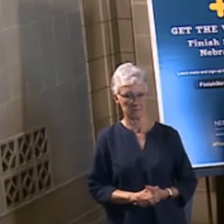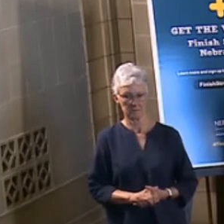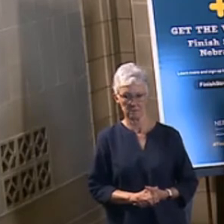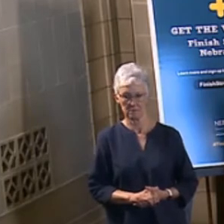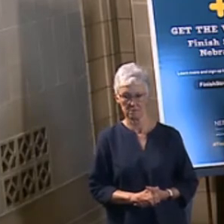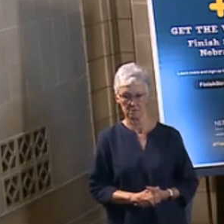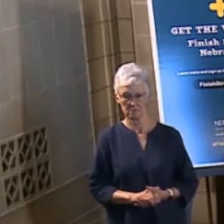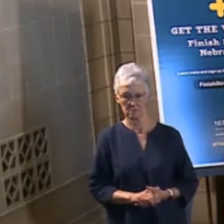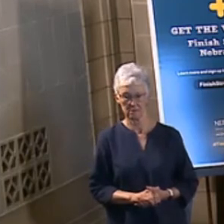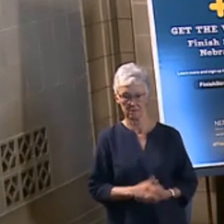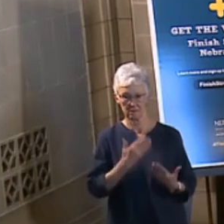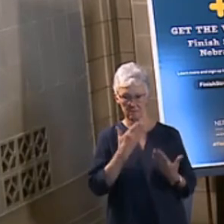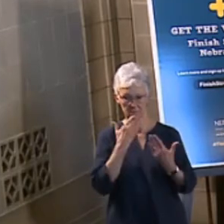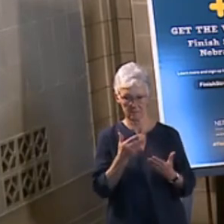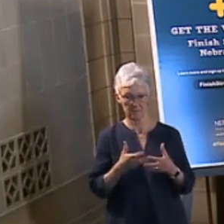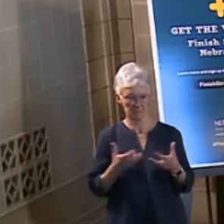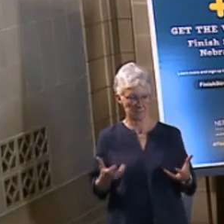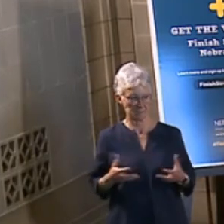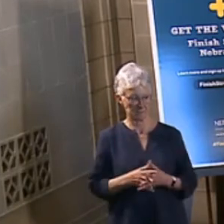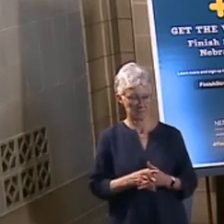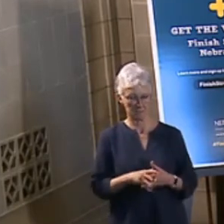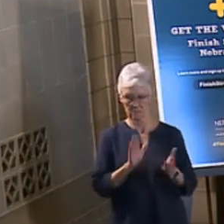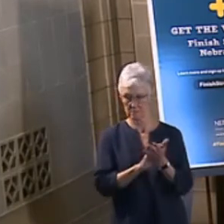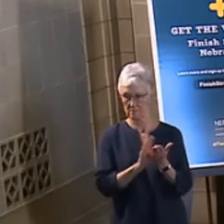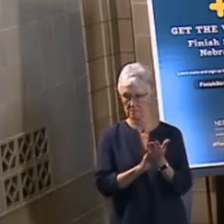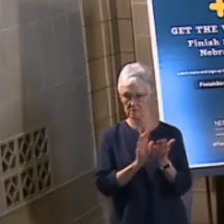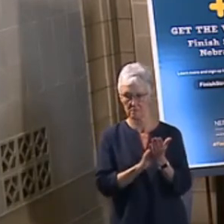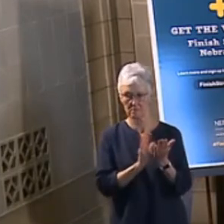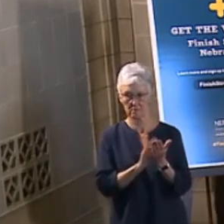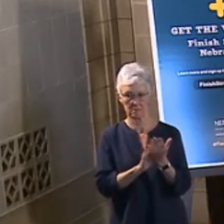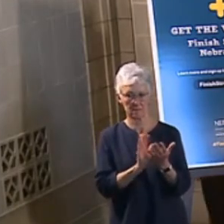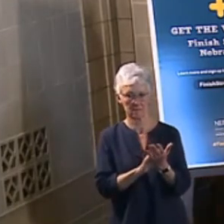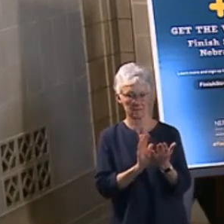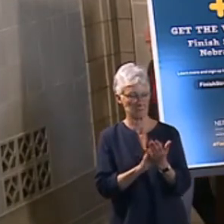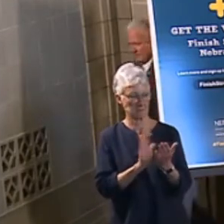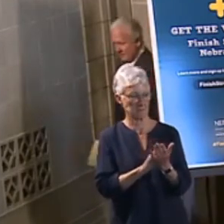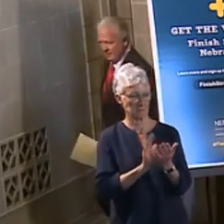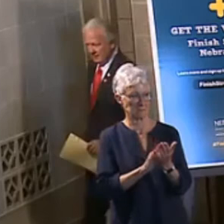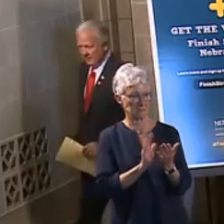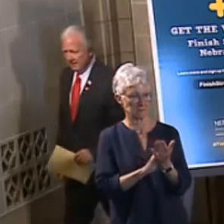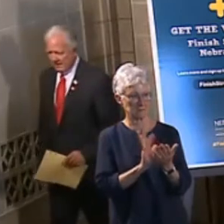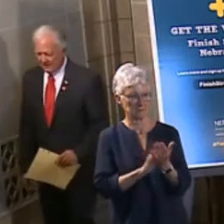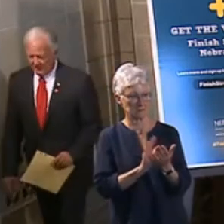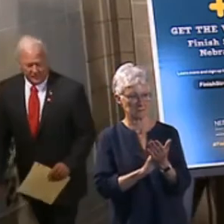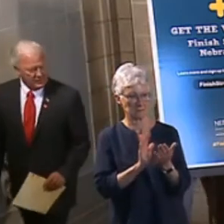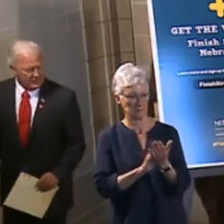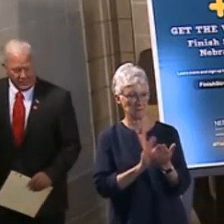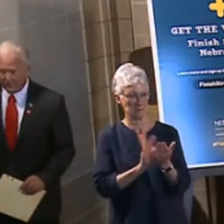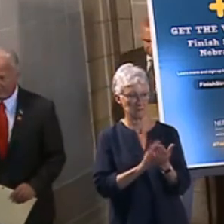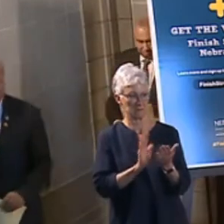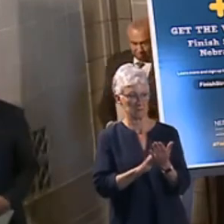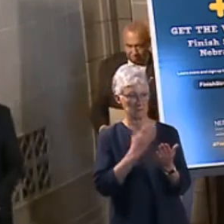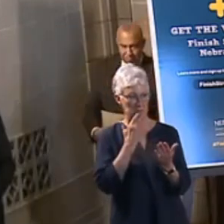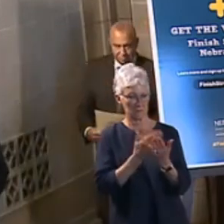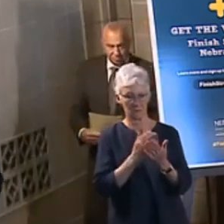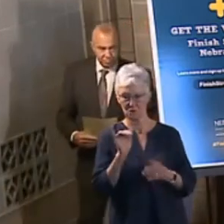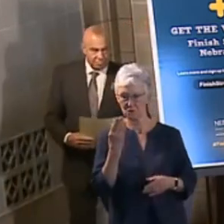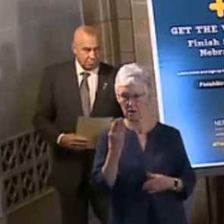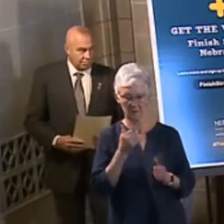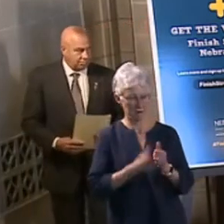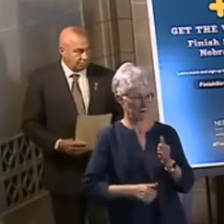Great. Thank you very much. Let's give him a round of applause. Good job, everybody. Thank you. I think we've got to go vote now.